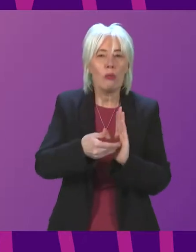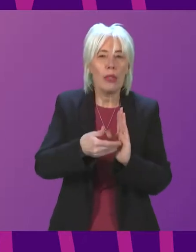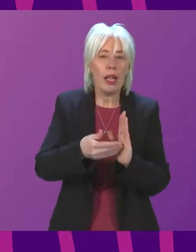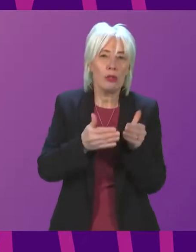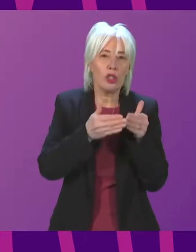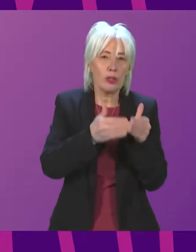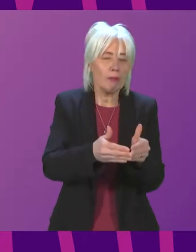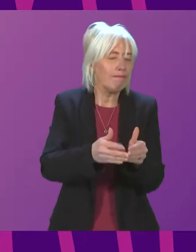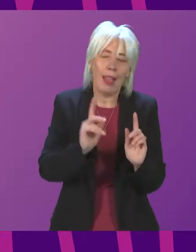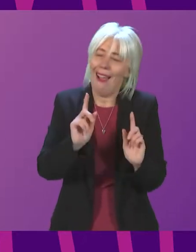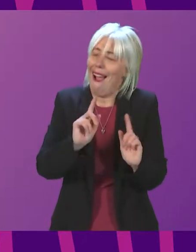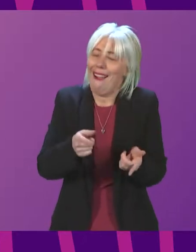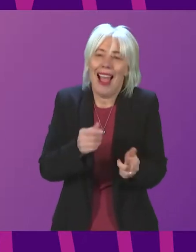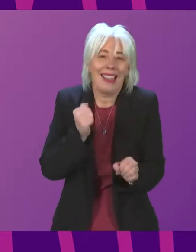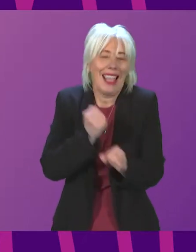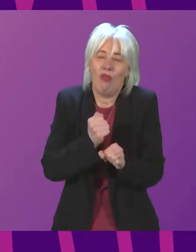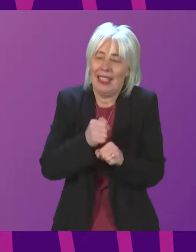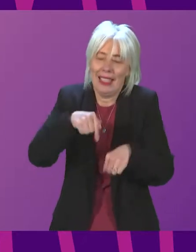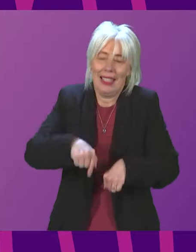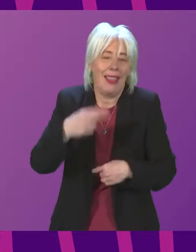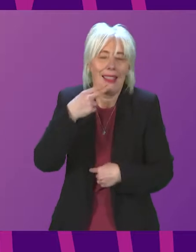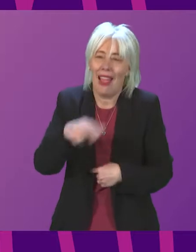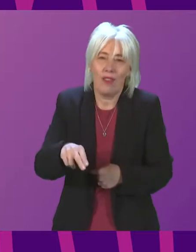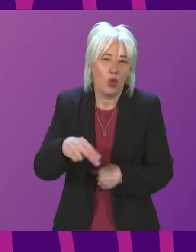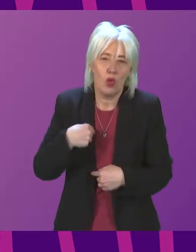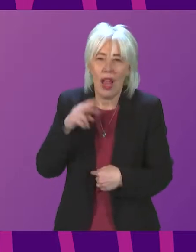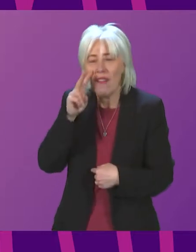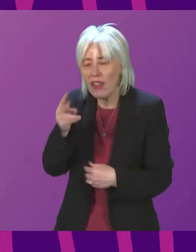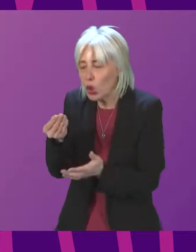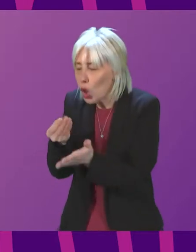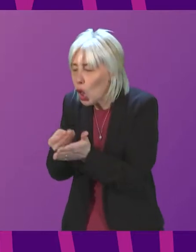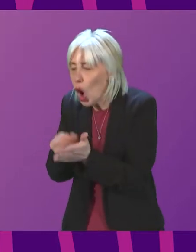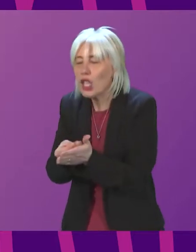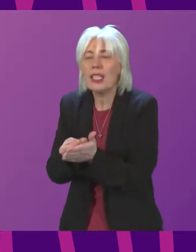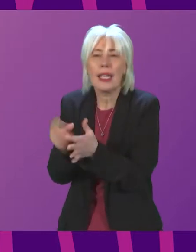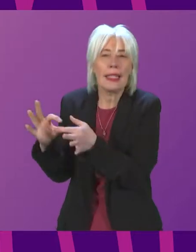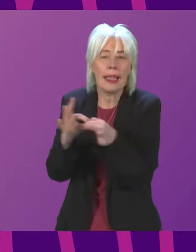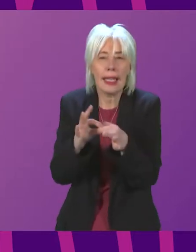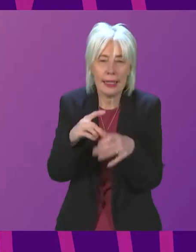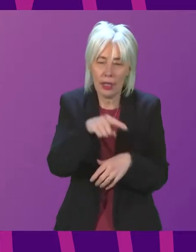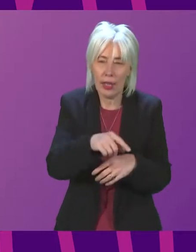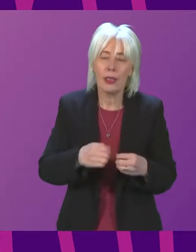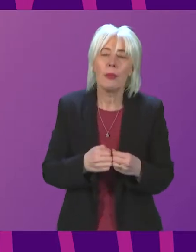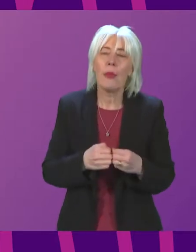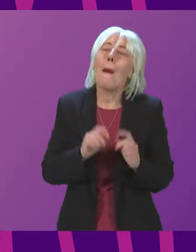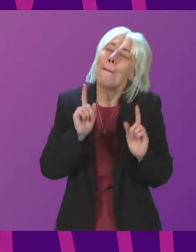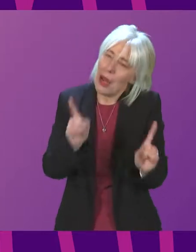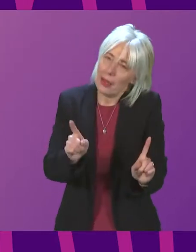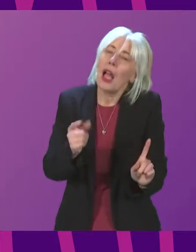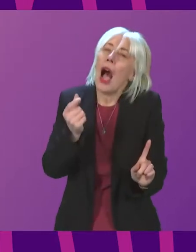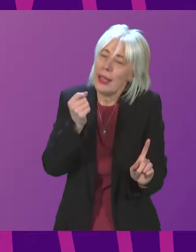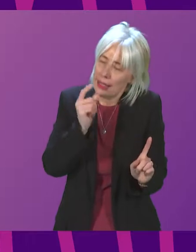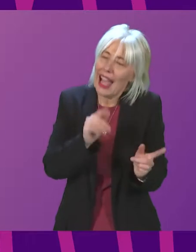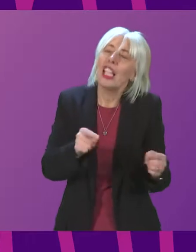understand that I cannot give her that assurance in the Chamber this afternoon because I would need to look at the costings associated with it. Notwithstanding, I recognise we have a